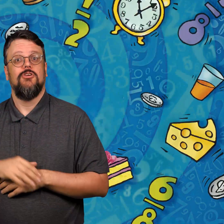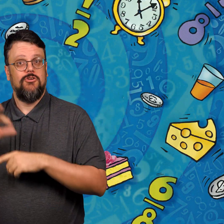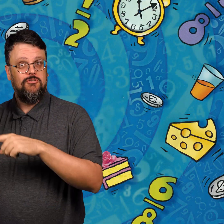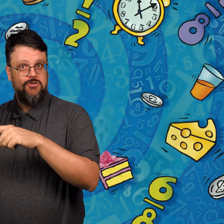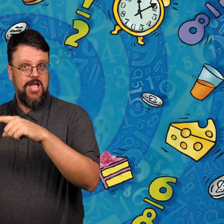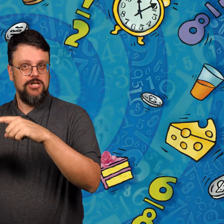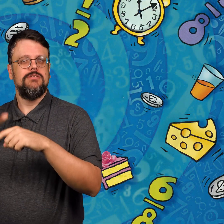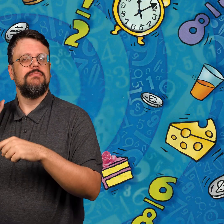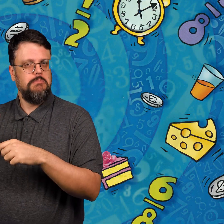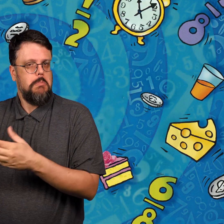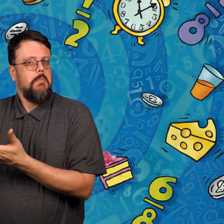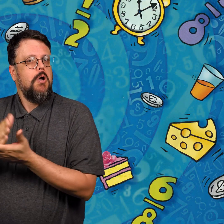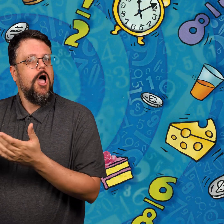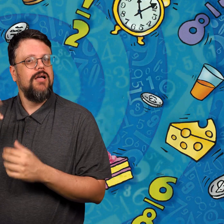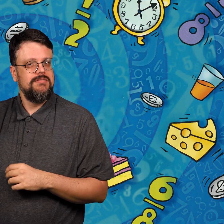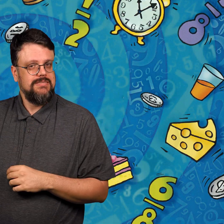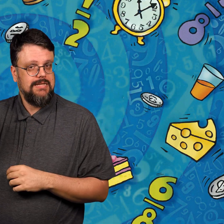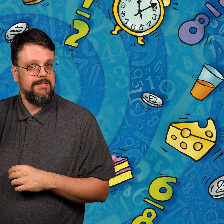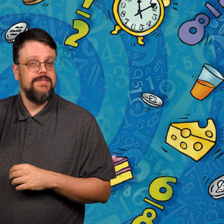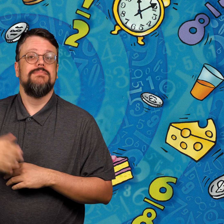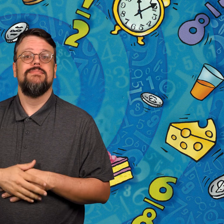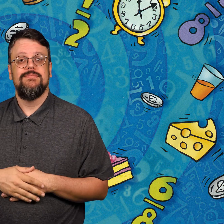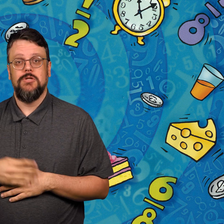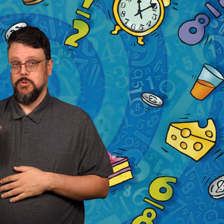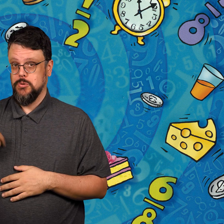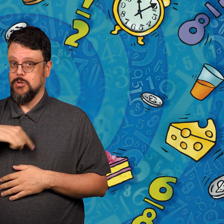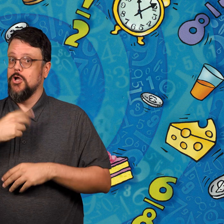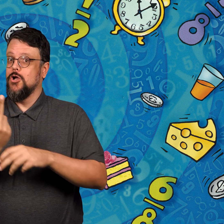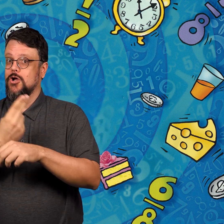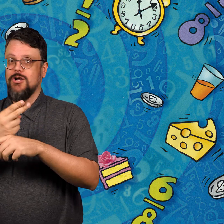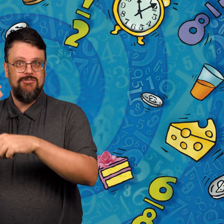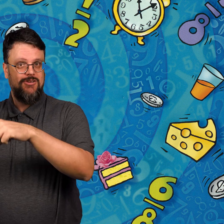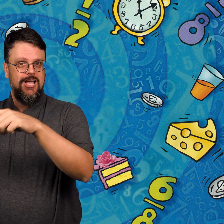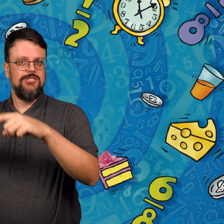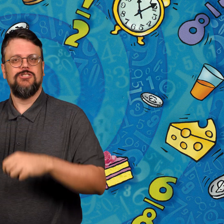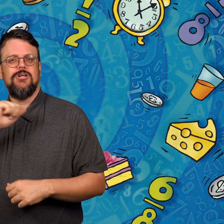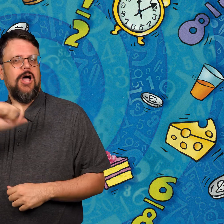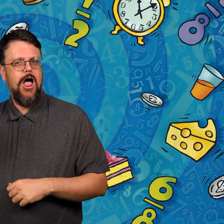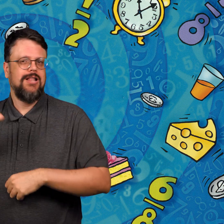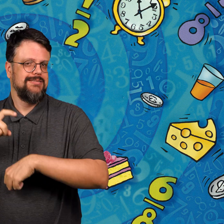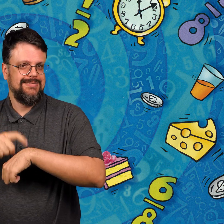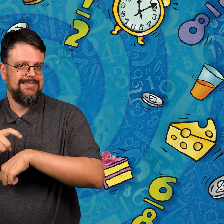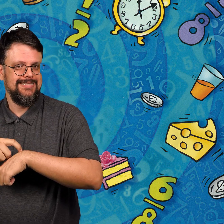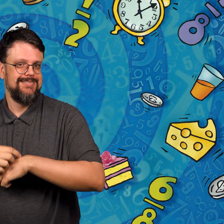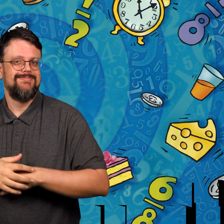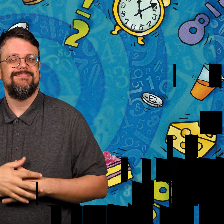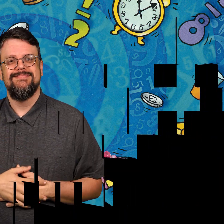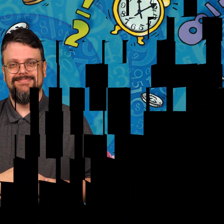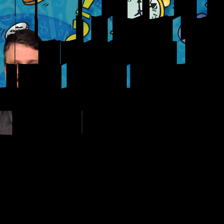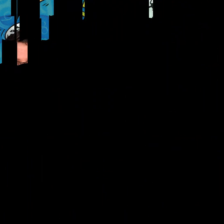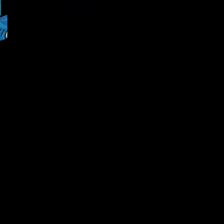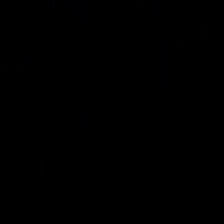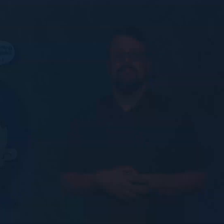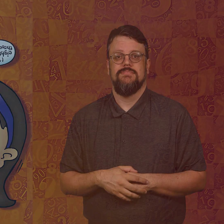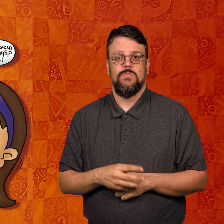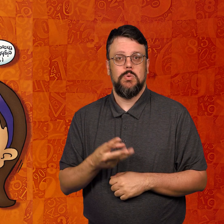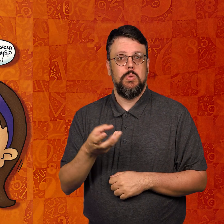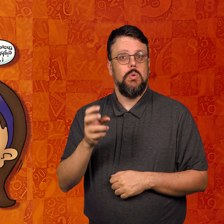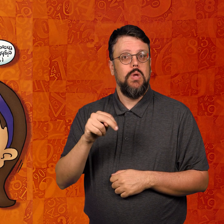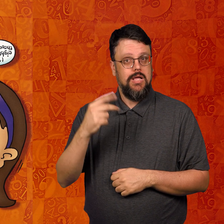A fraction is a part of something. We use fractions all the time. When